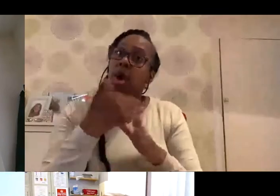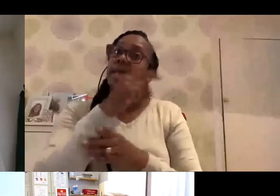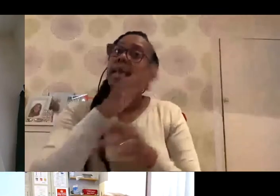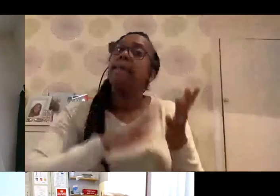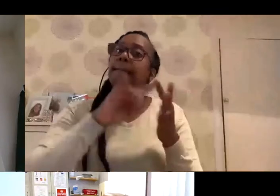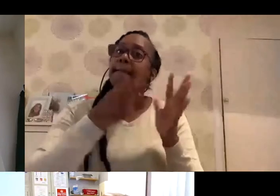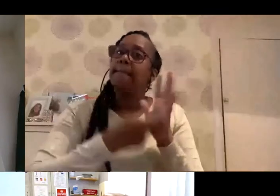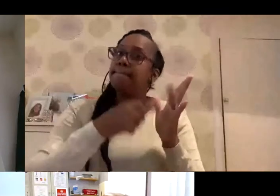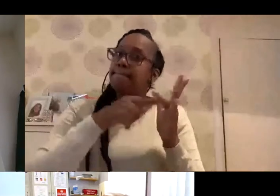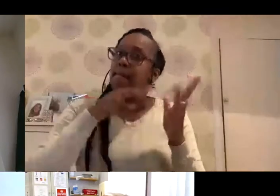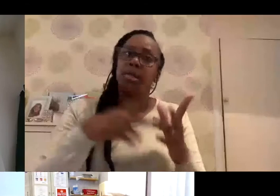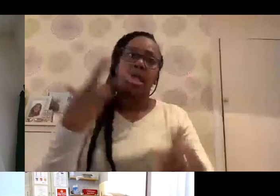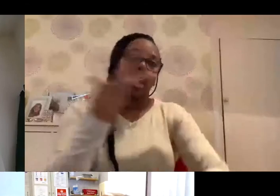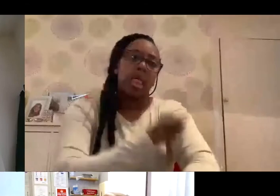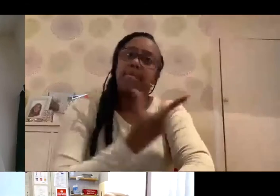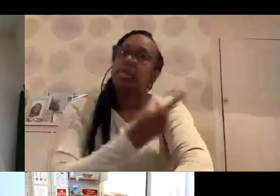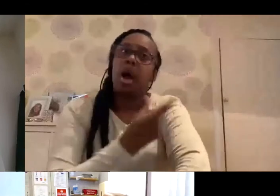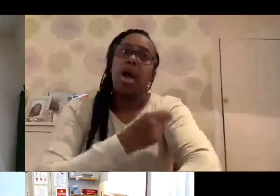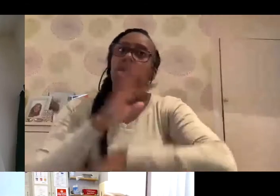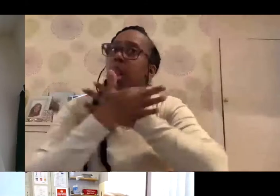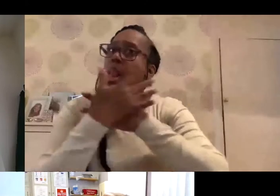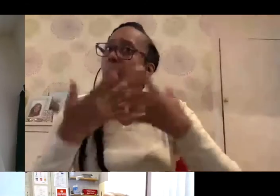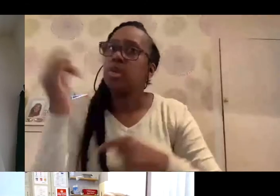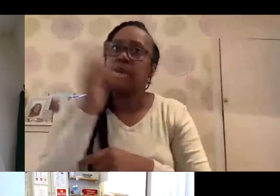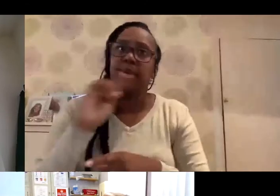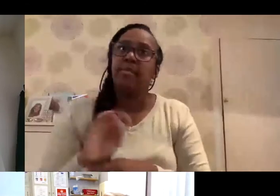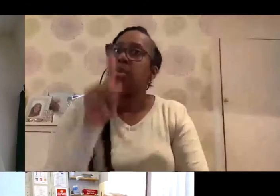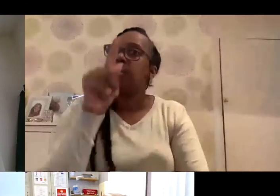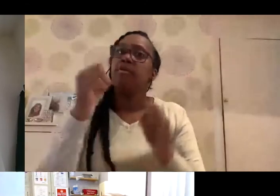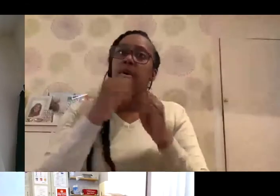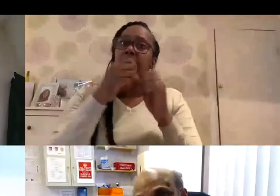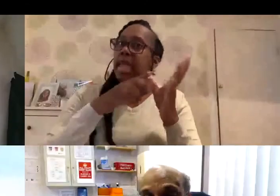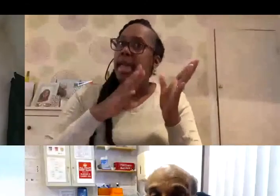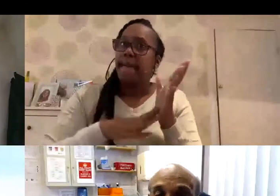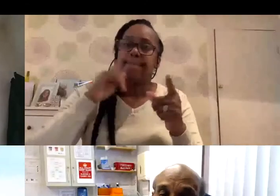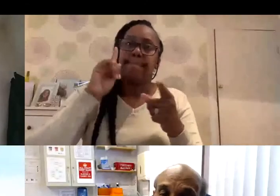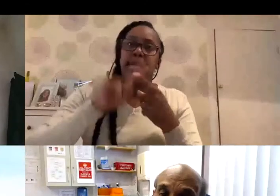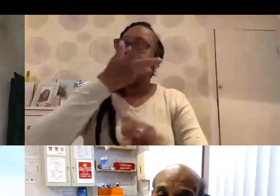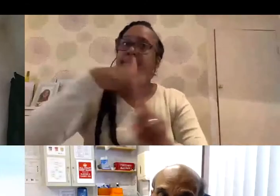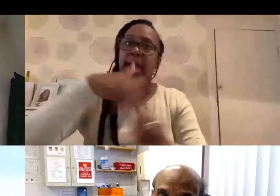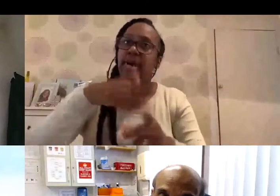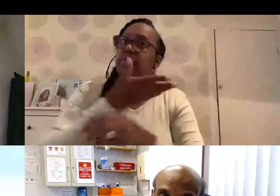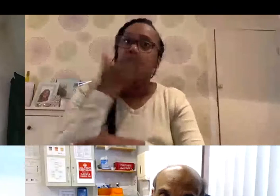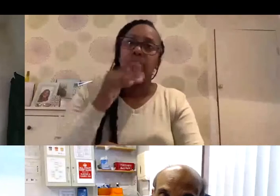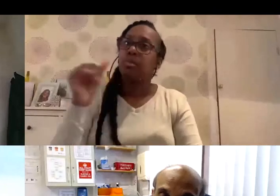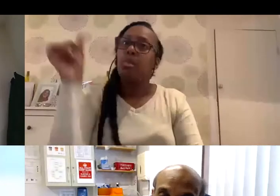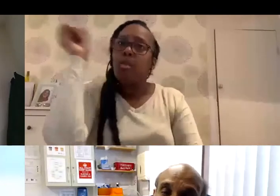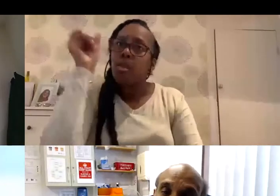lots and lots of people from a BAME background, staff, patients, and we're not aware that any